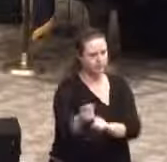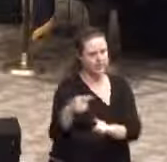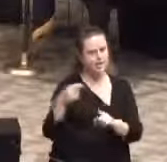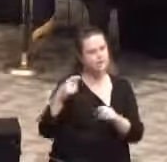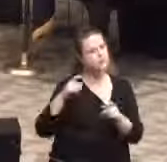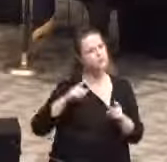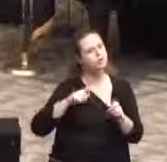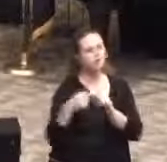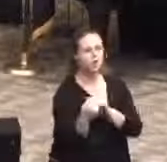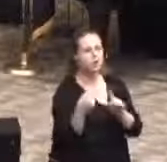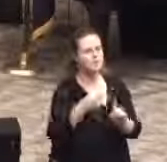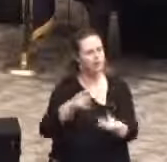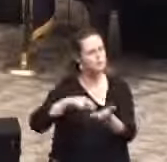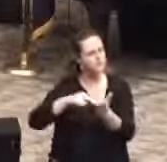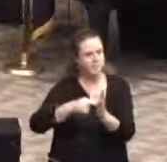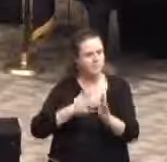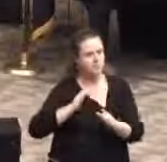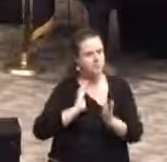officially became one team.